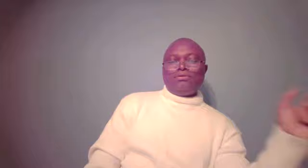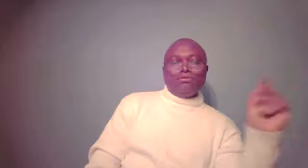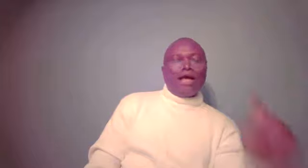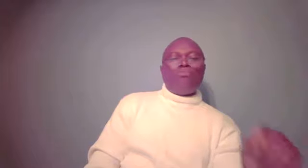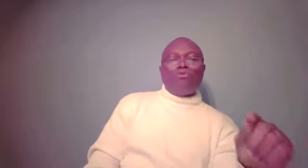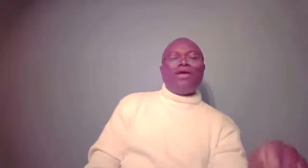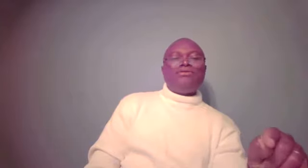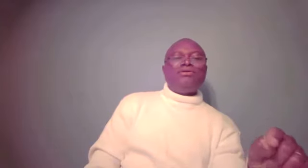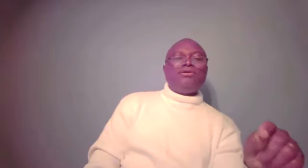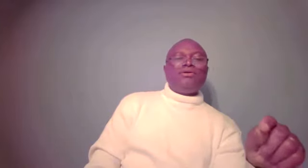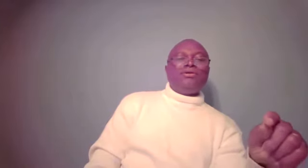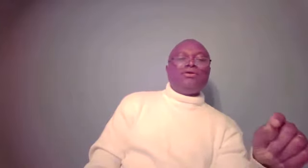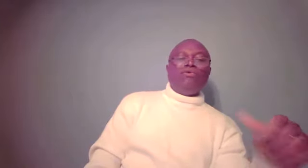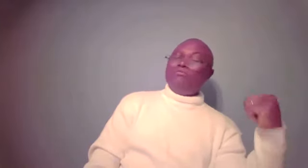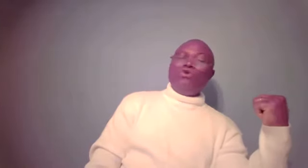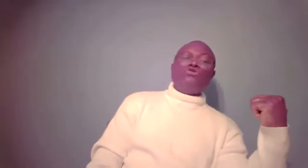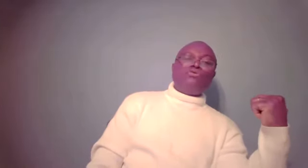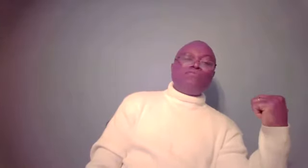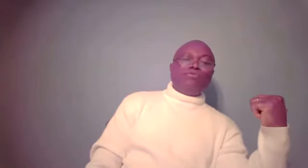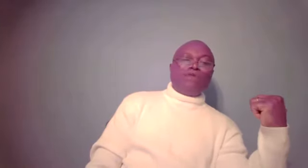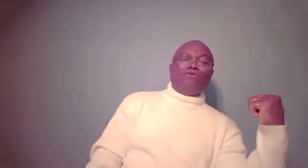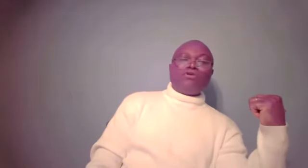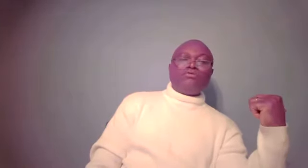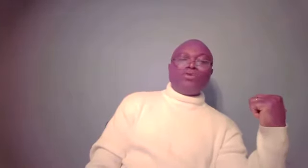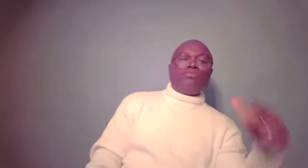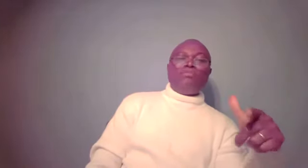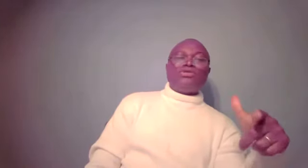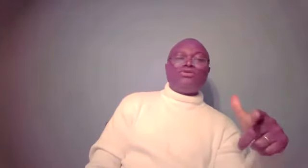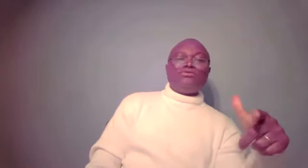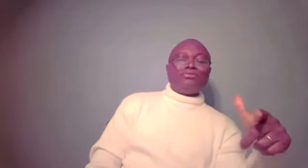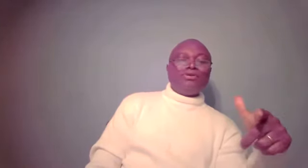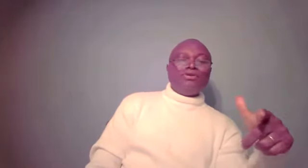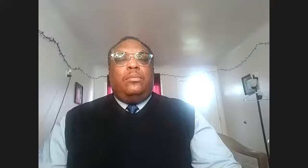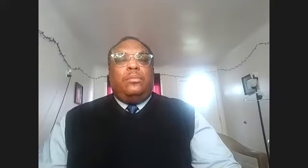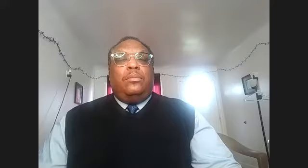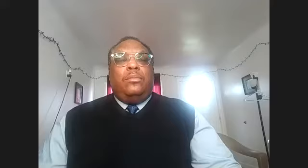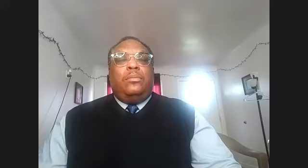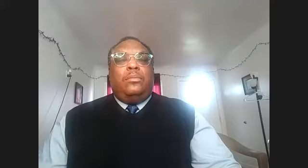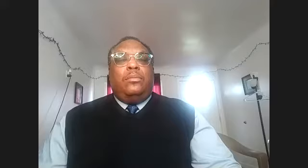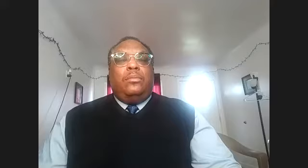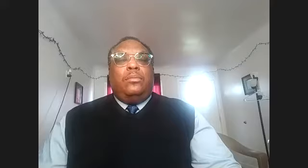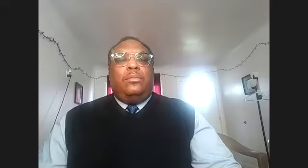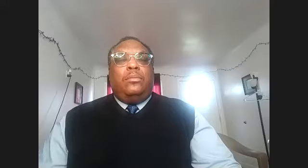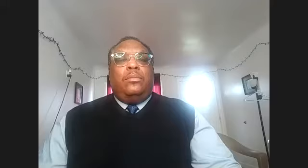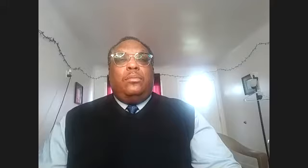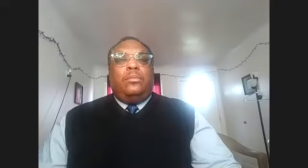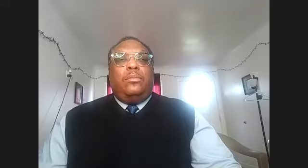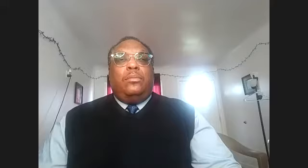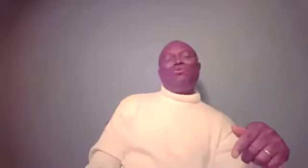That moment, when those who have forgotten what they promised you, what they are supposed to do to you, for you, that moment will